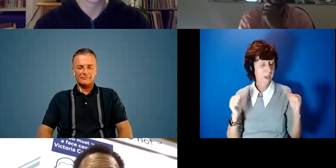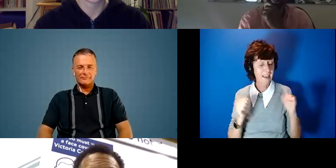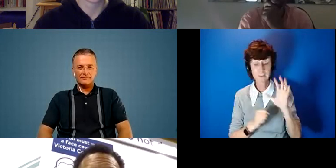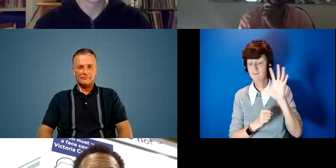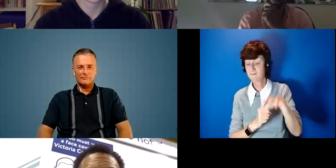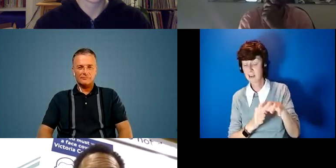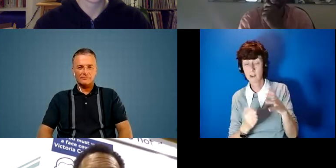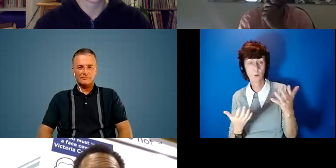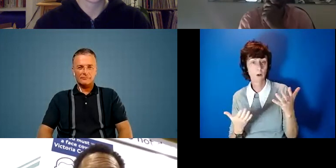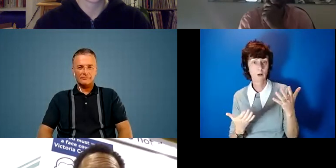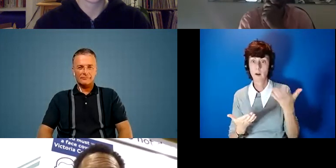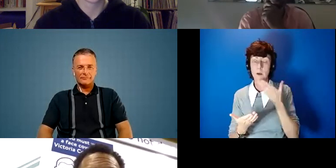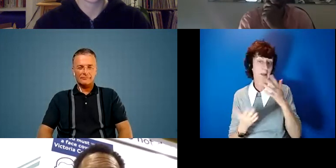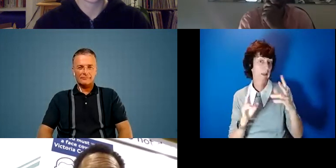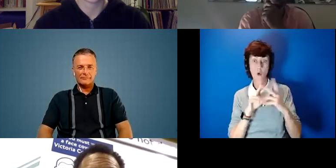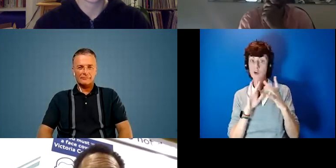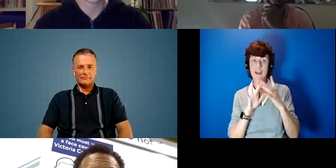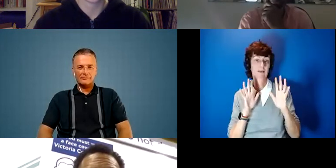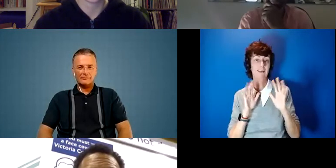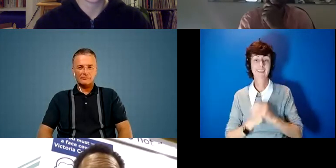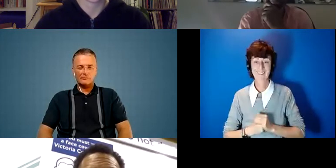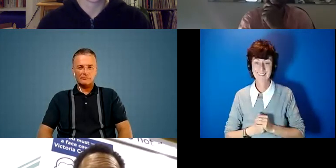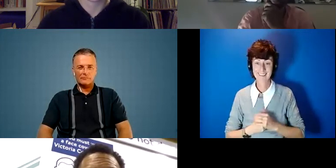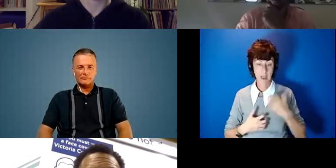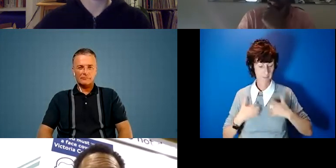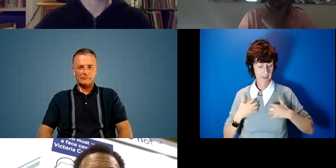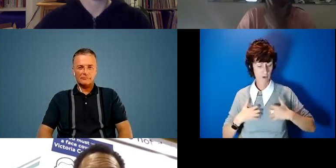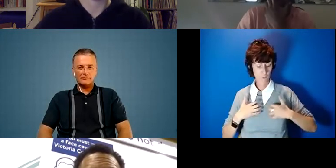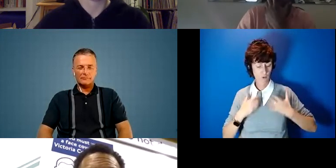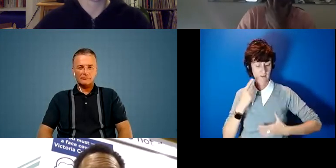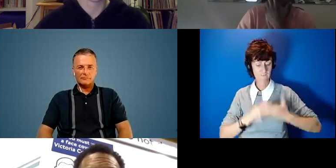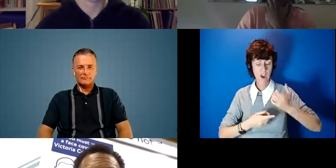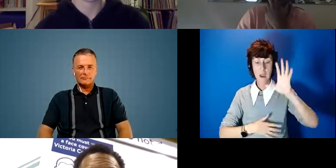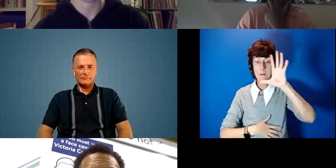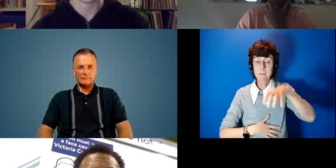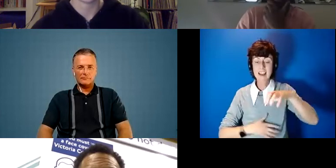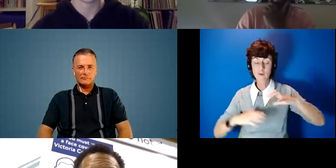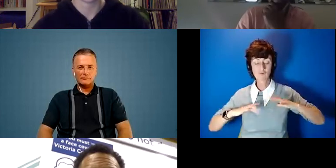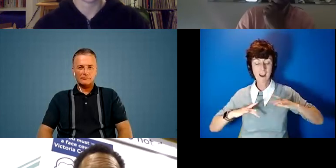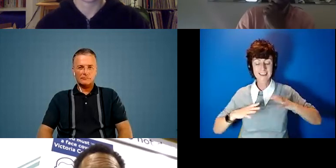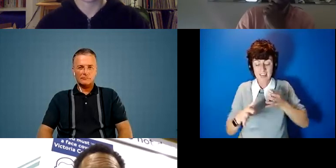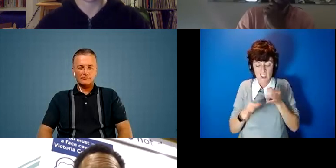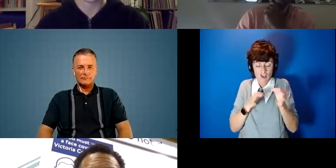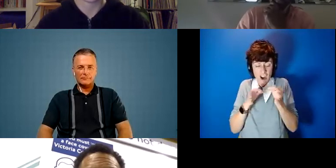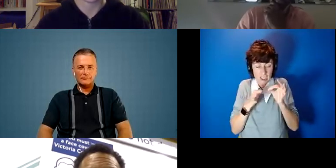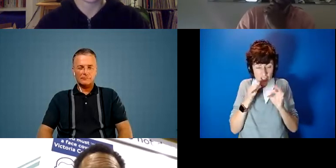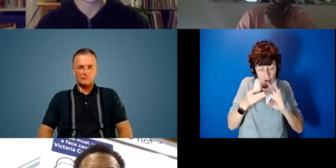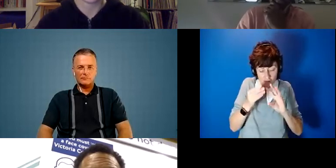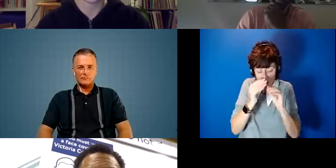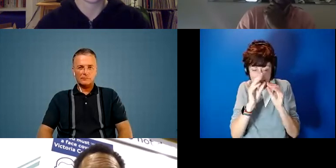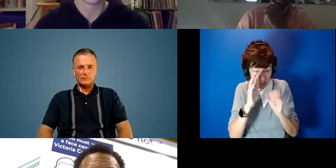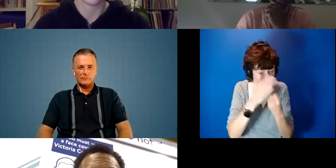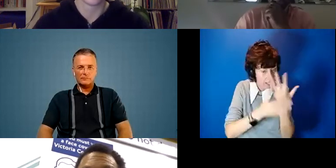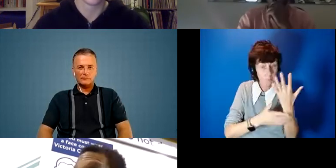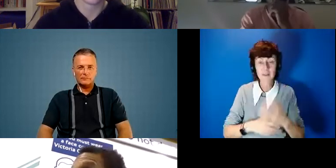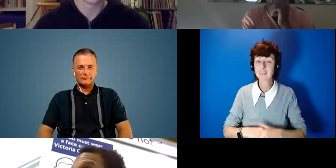i'm literally all ears um so yeah i'm very keen to find a place to rest and strategize and take our learnings from cop and to make the stuff we want